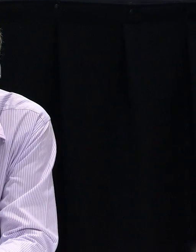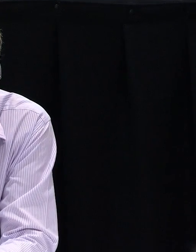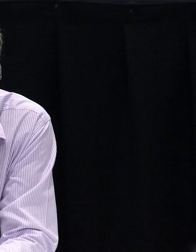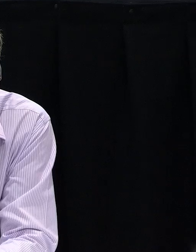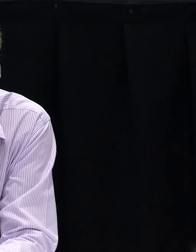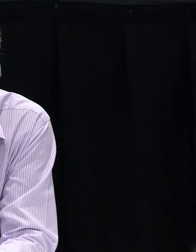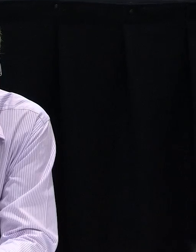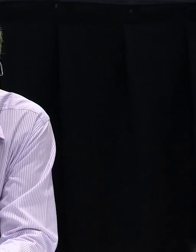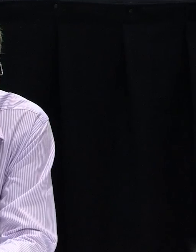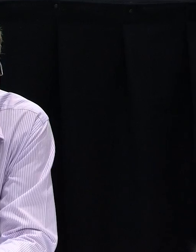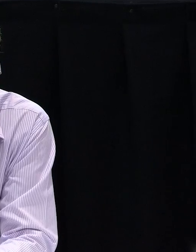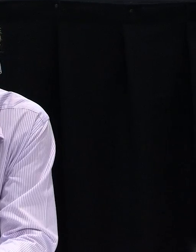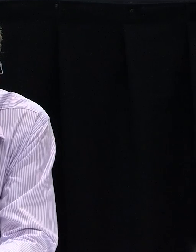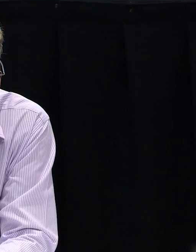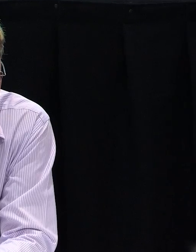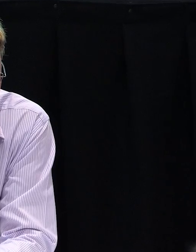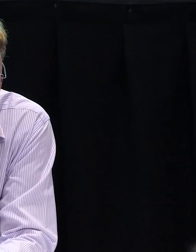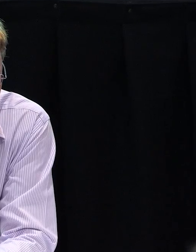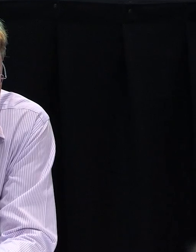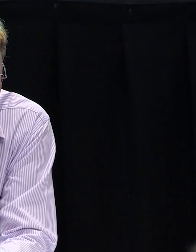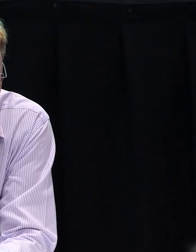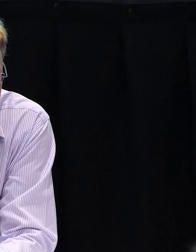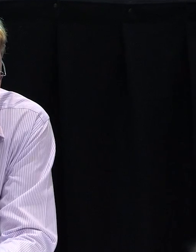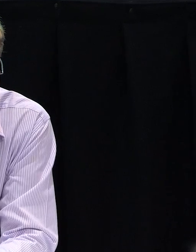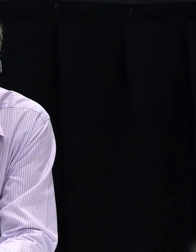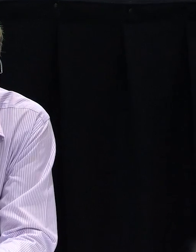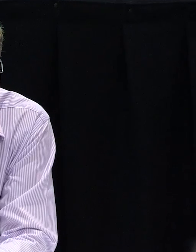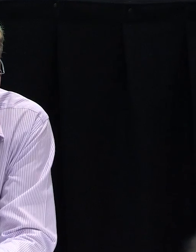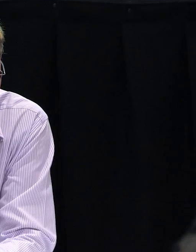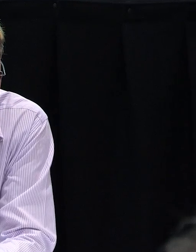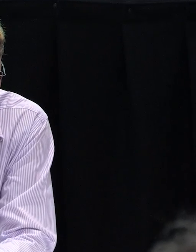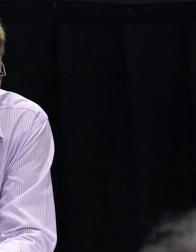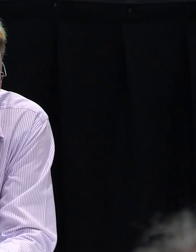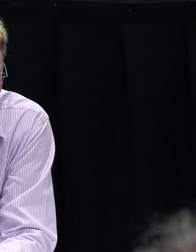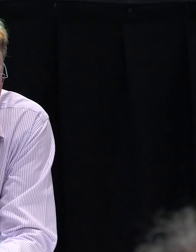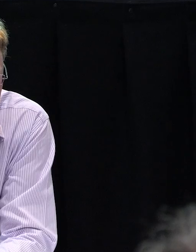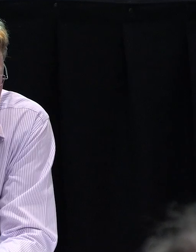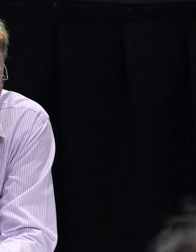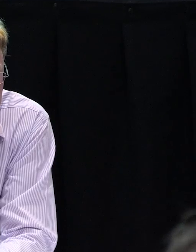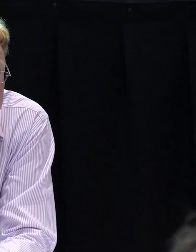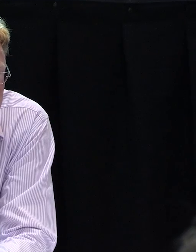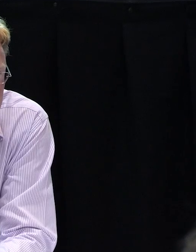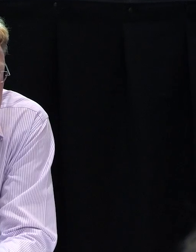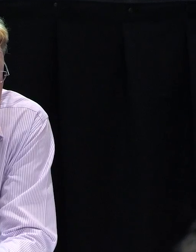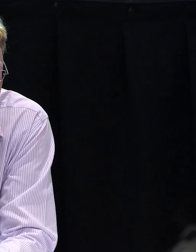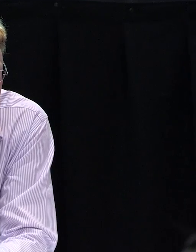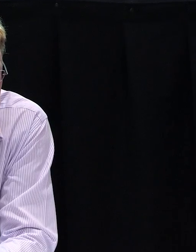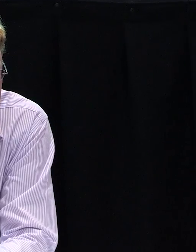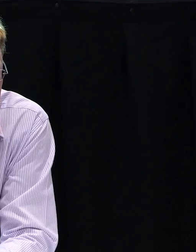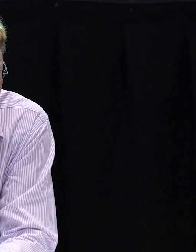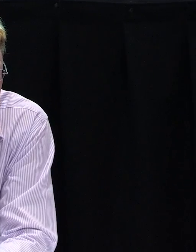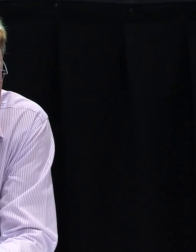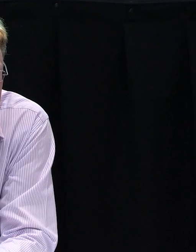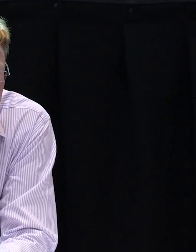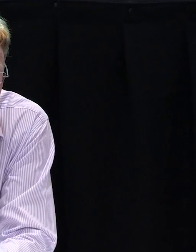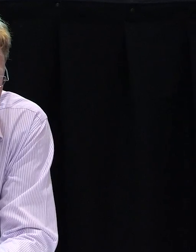new concrete would be poured in to fill the gap and reinstate the integrity of